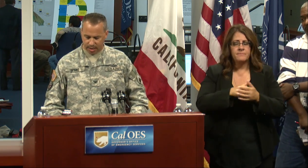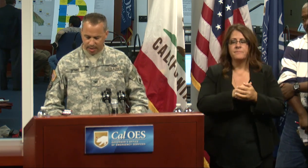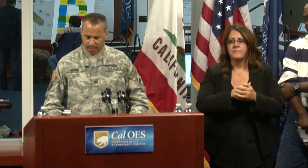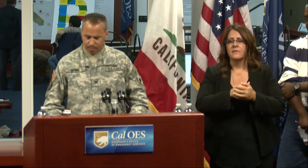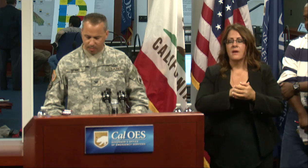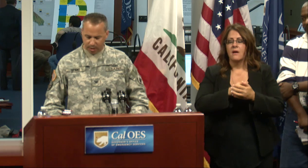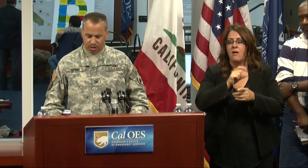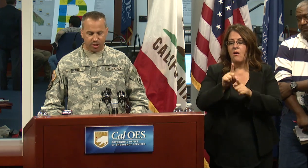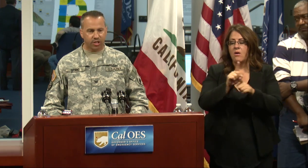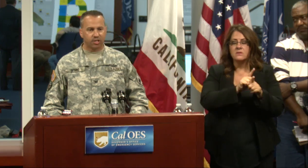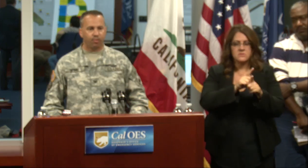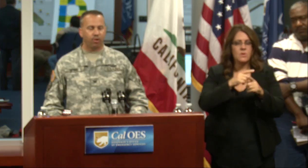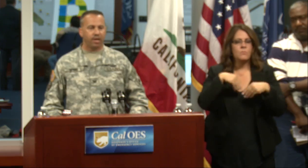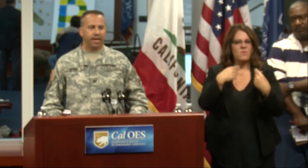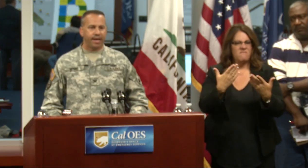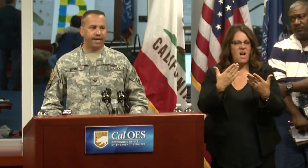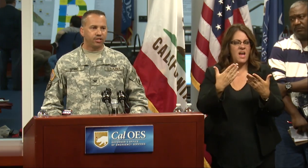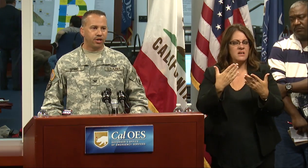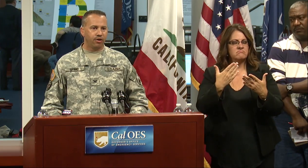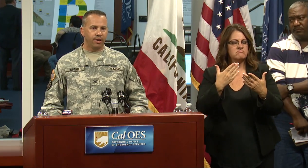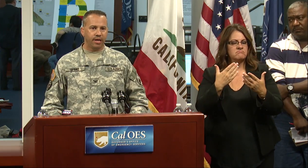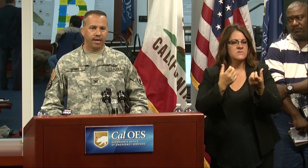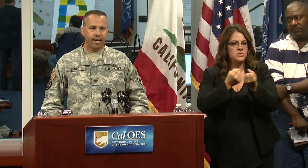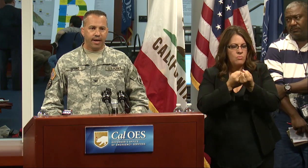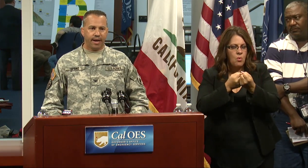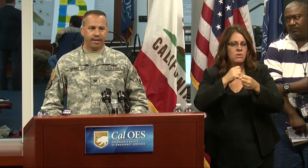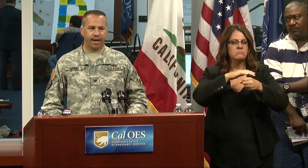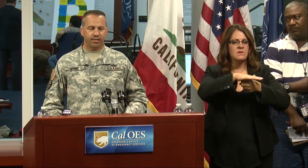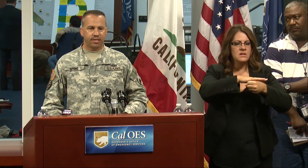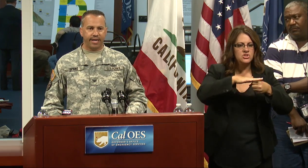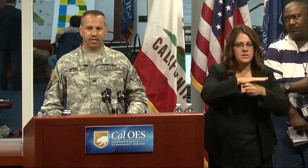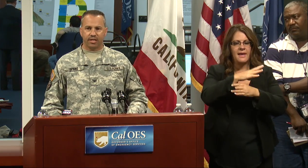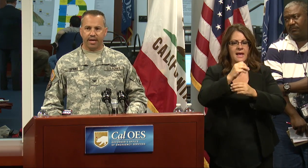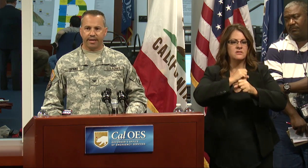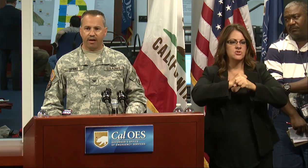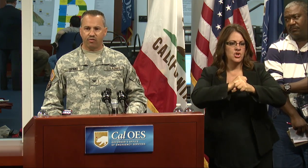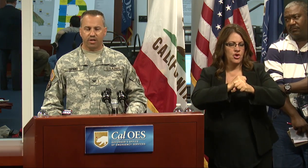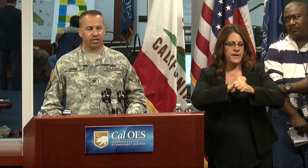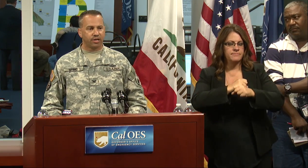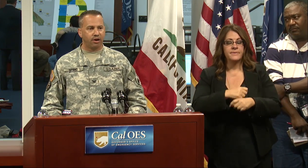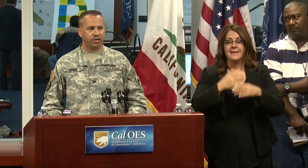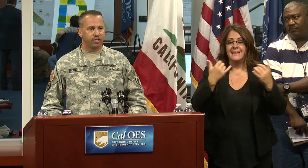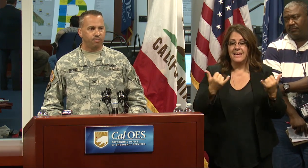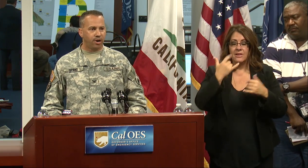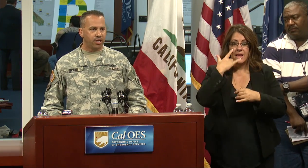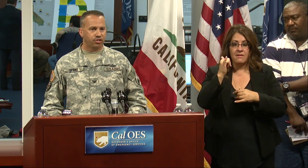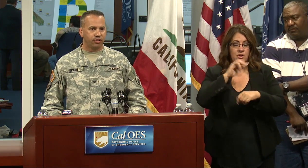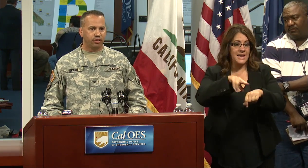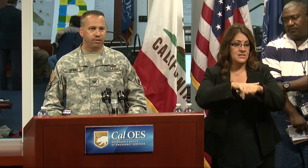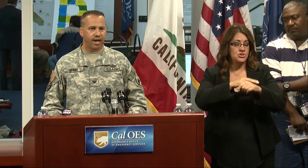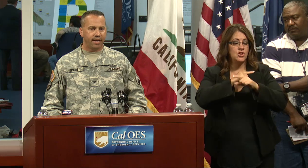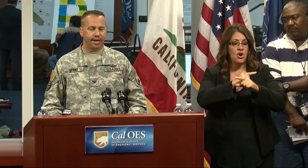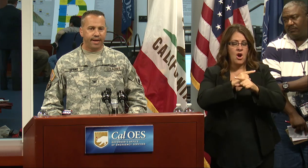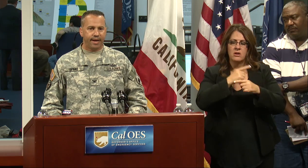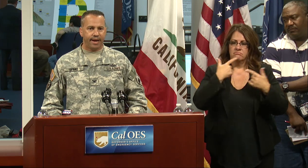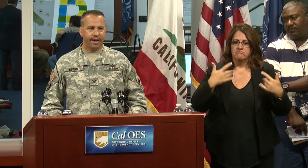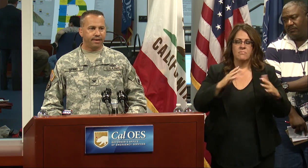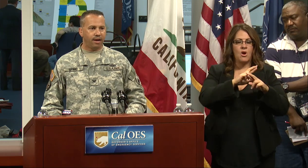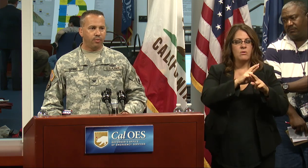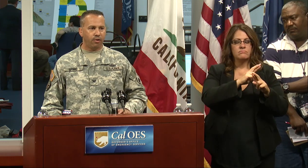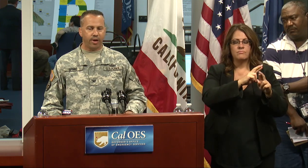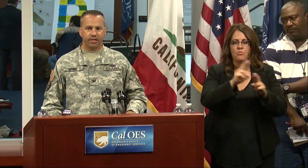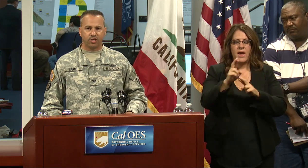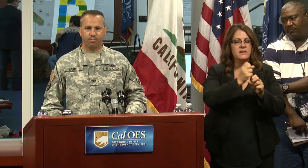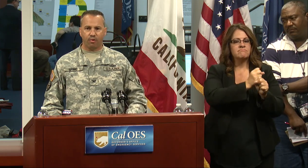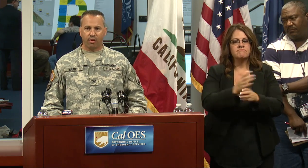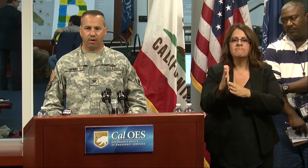as logistics support and security. And as it stands today, the California National Guard is still postured to do that and